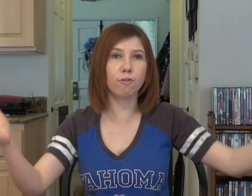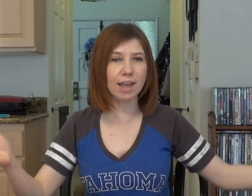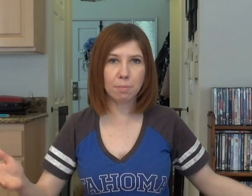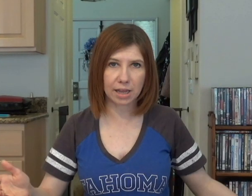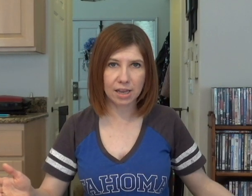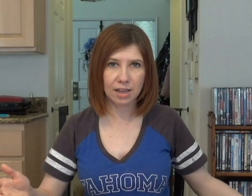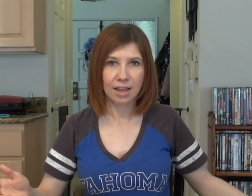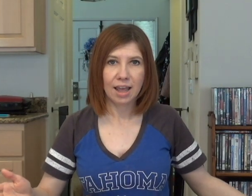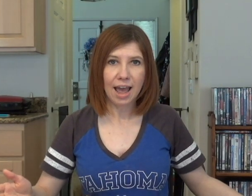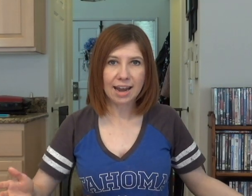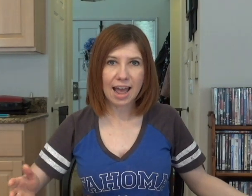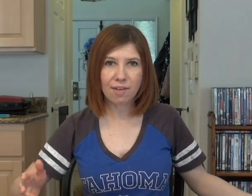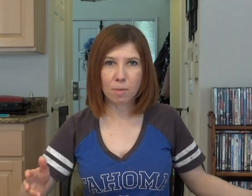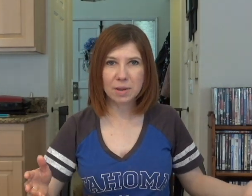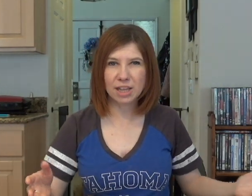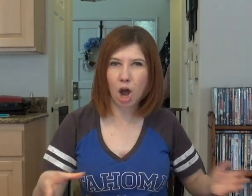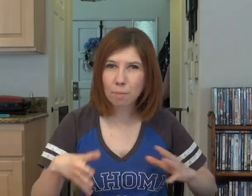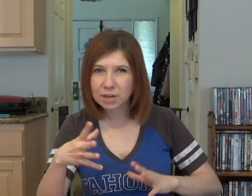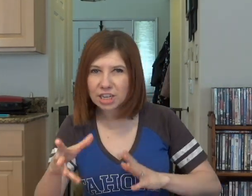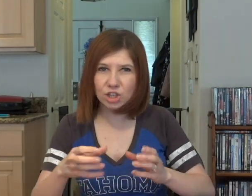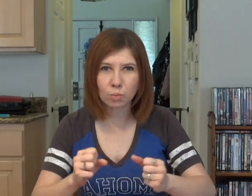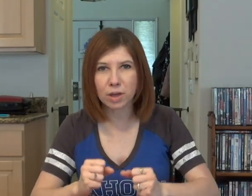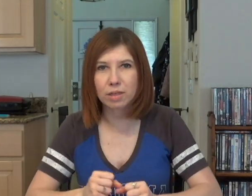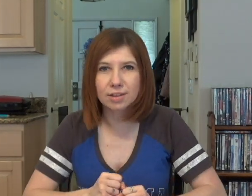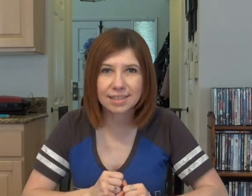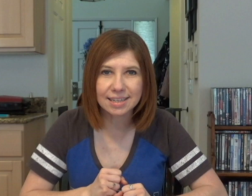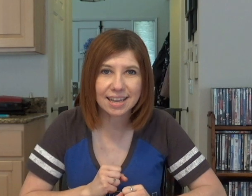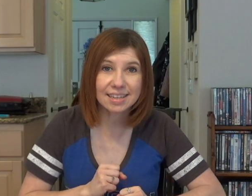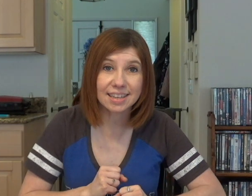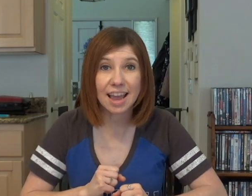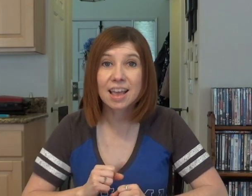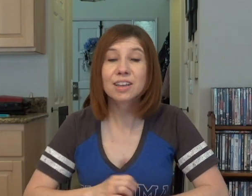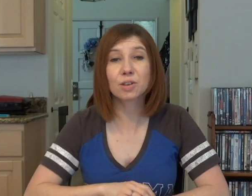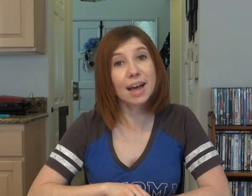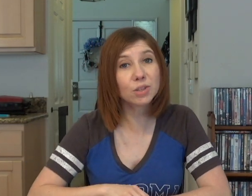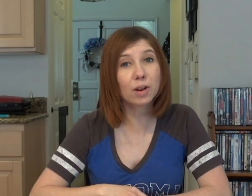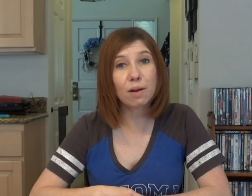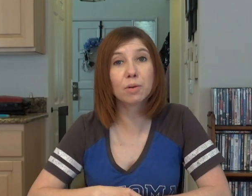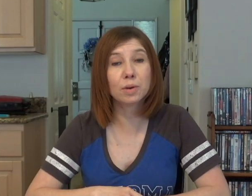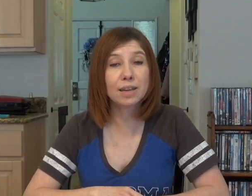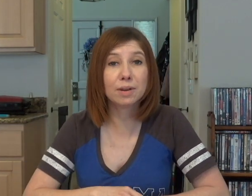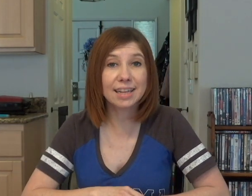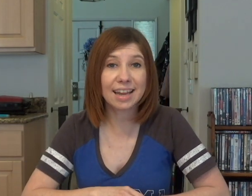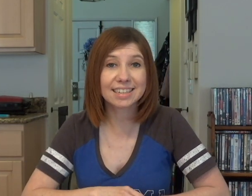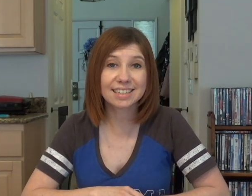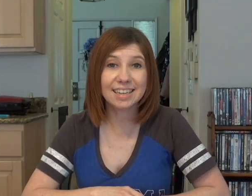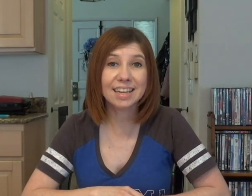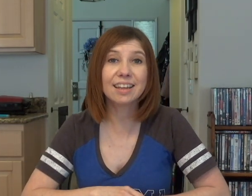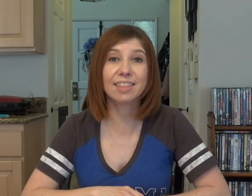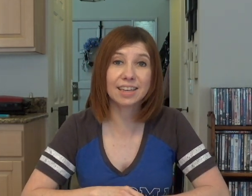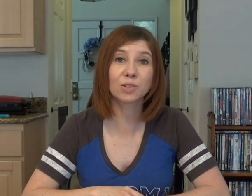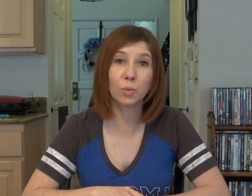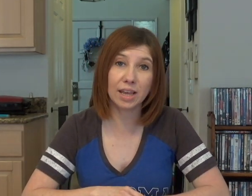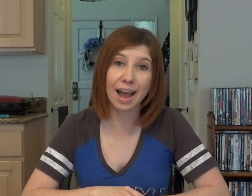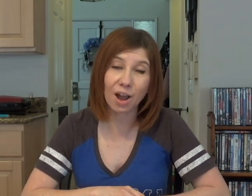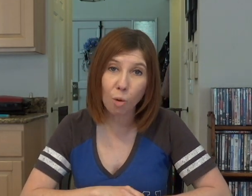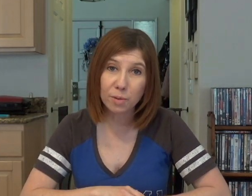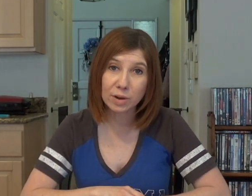family and have a big competition with say, say, say. So that's what I would really, really like to see this week. I hope you